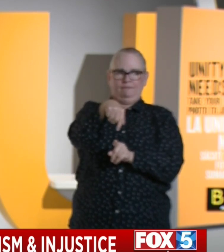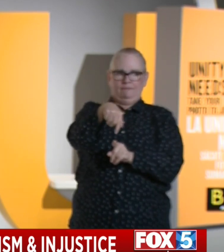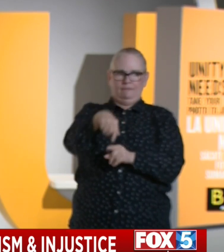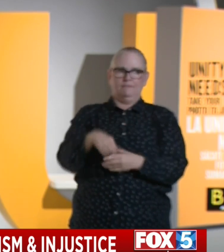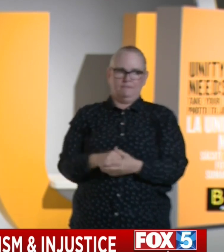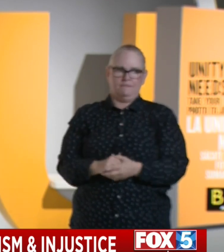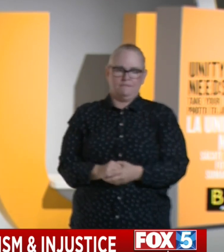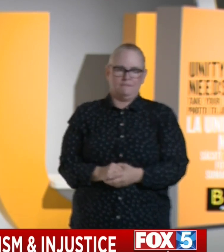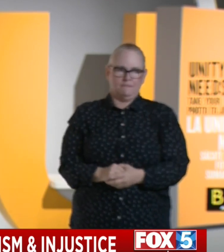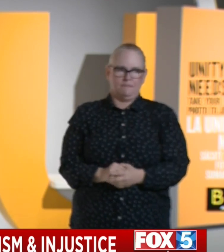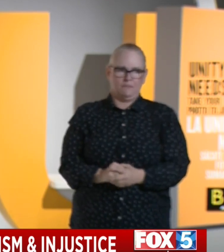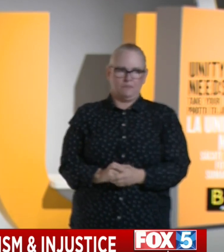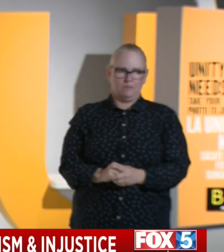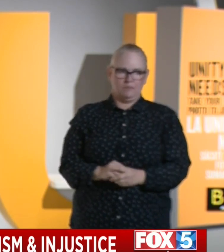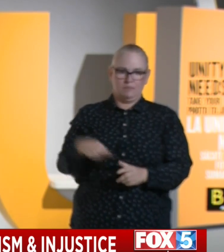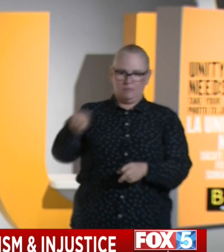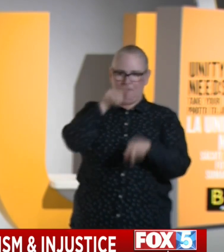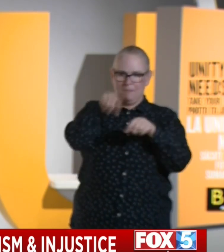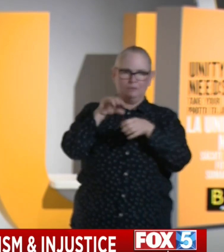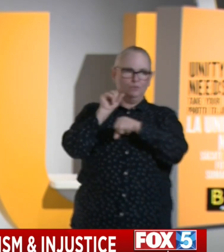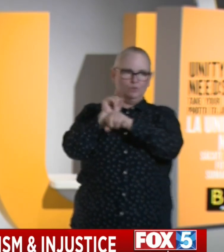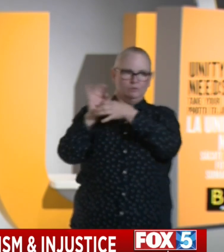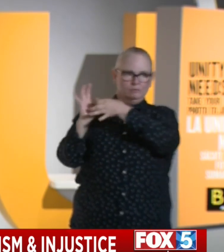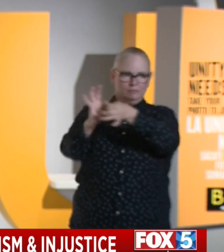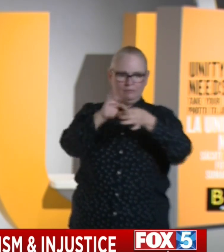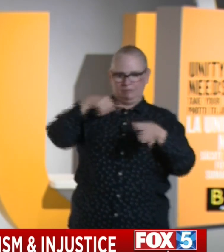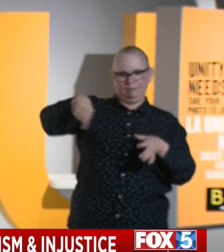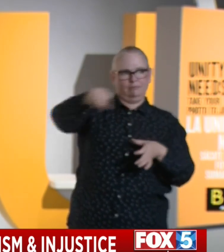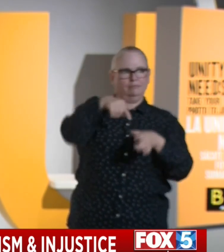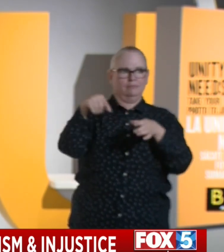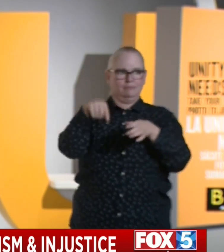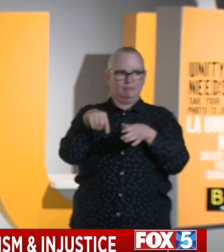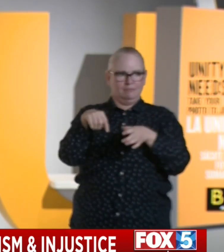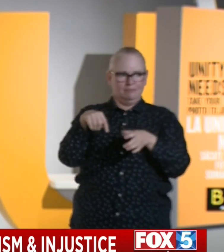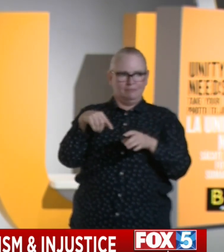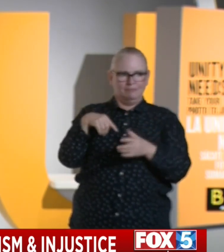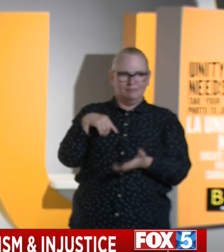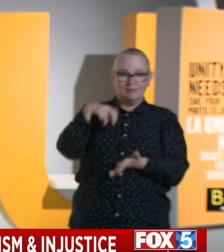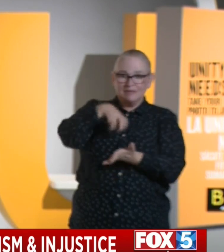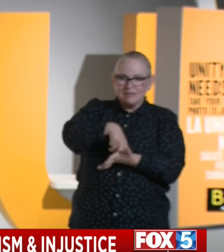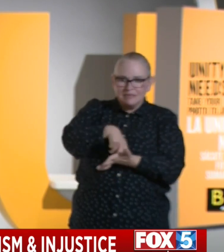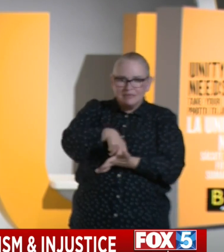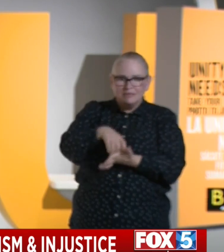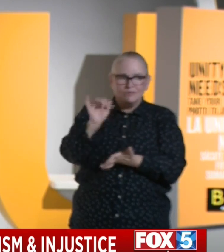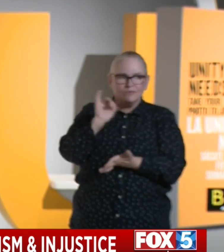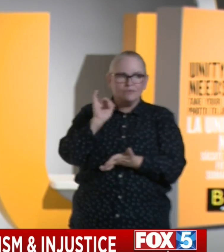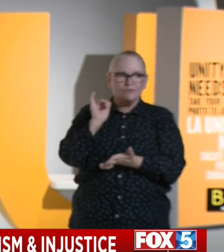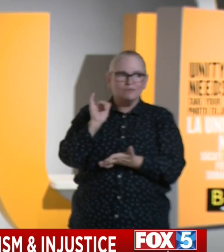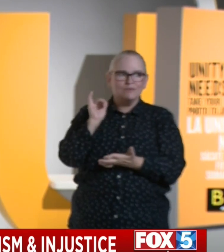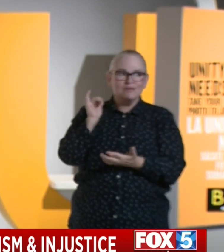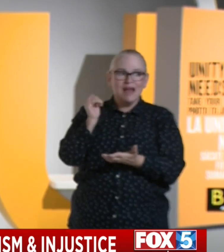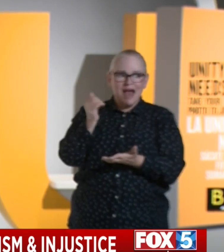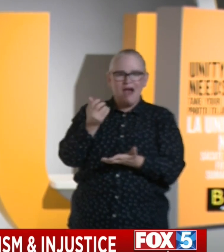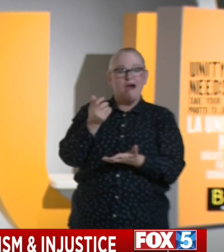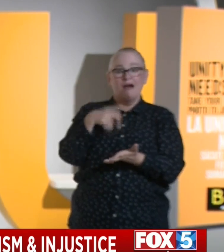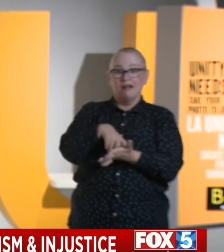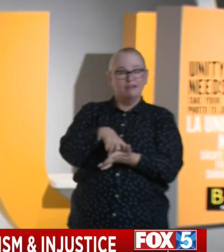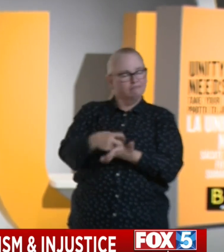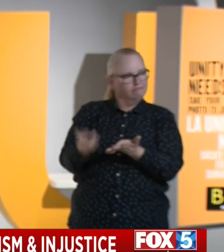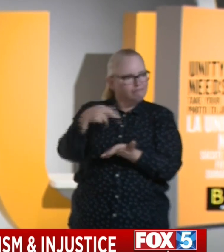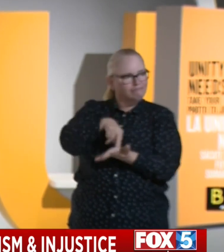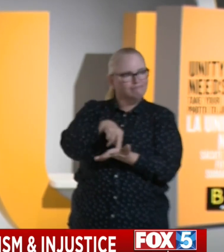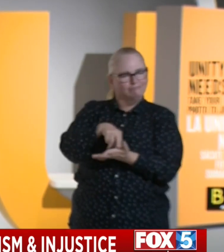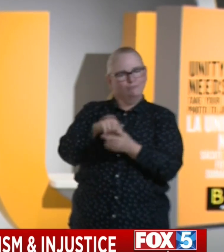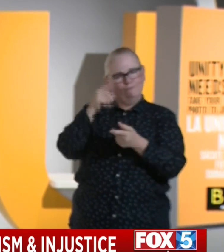stand up. I've saw a lot of chiefs take a knee and that is great, but now take a stance and take a stance for systemic reform and changes.